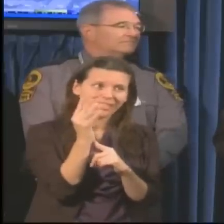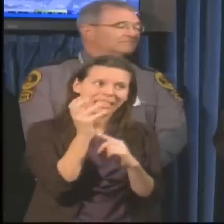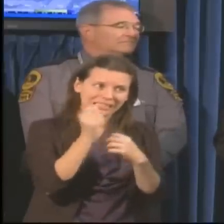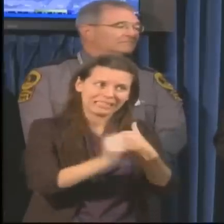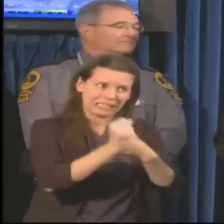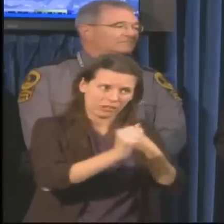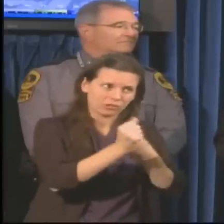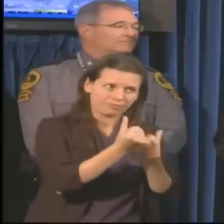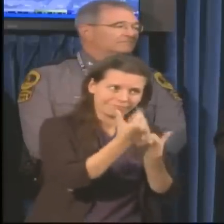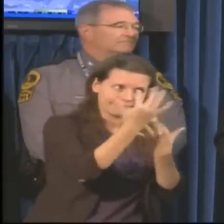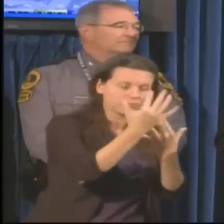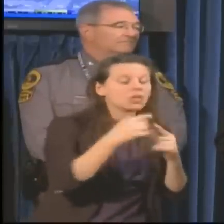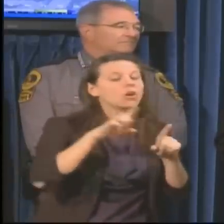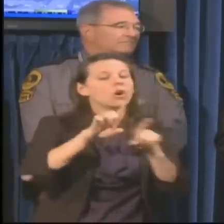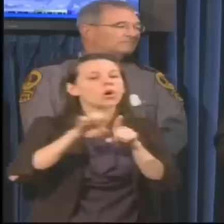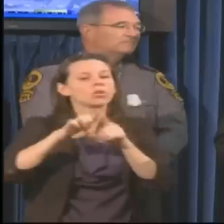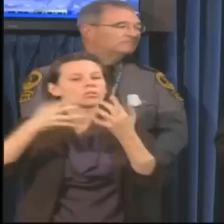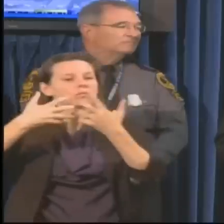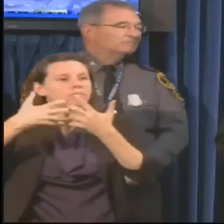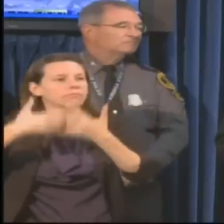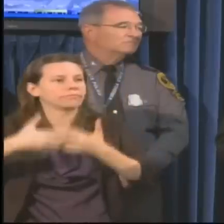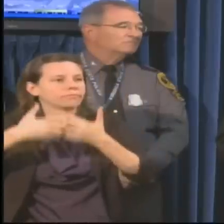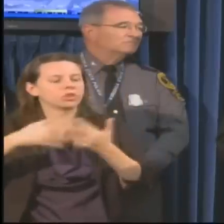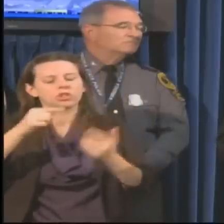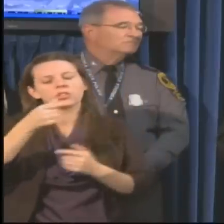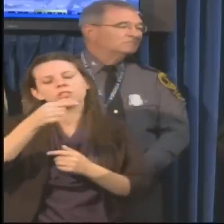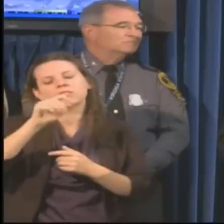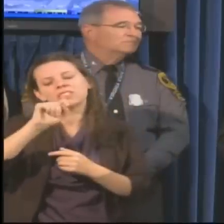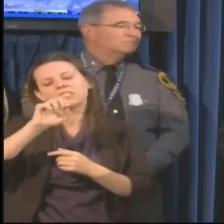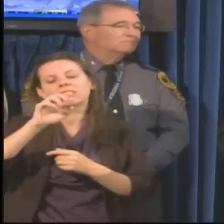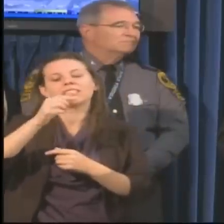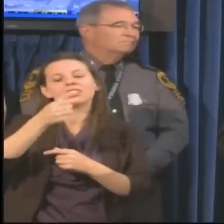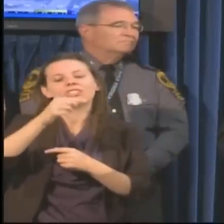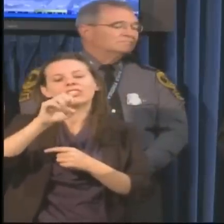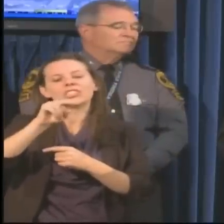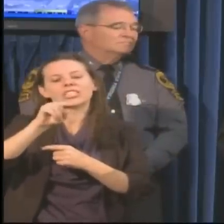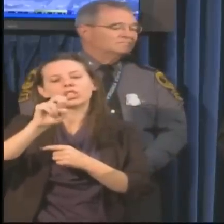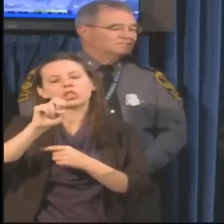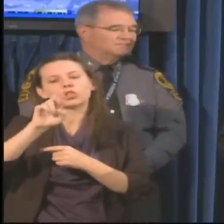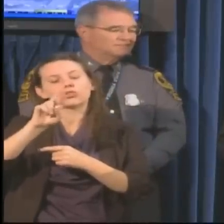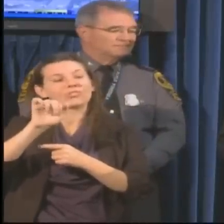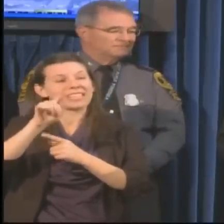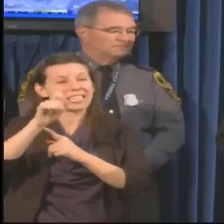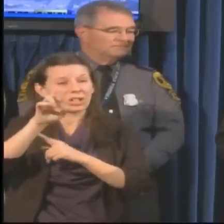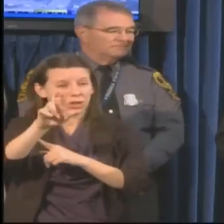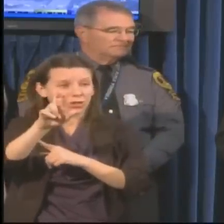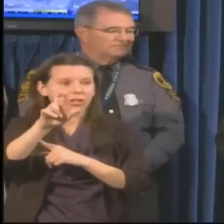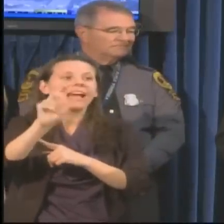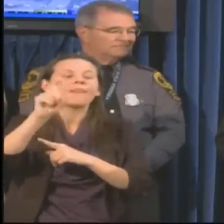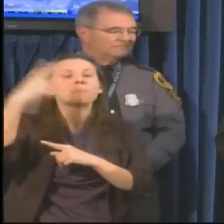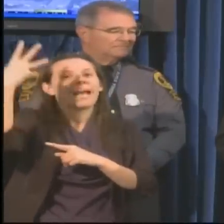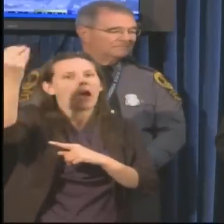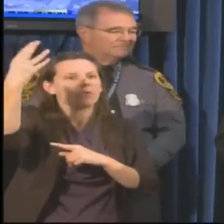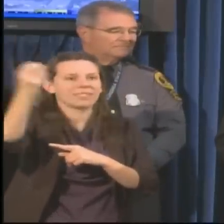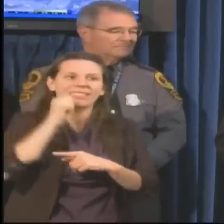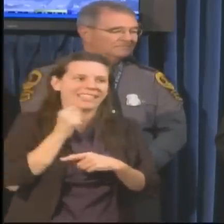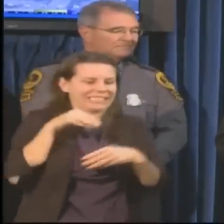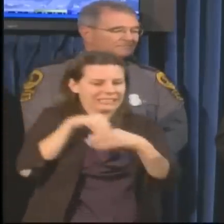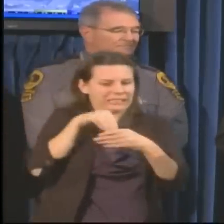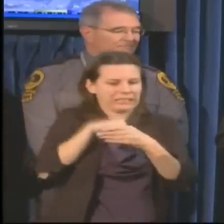outside. Carbon monoxide is a silent killer, always responsible for problems. Keep those generators outside, and